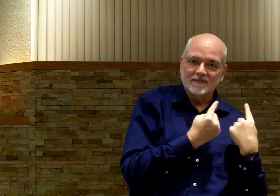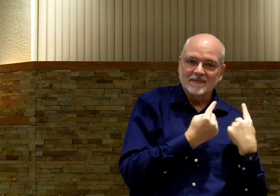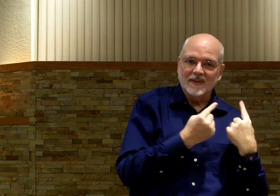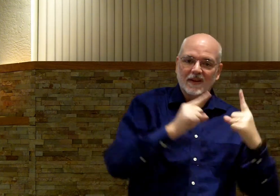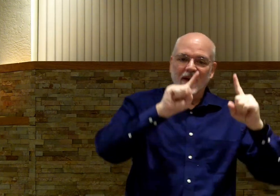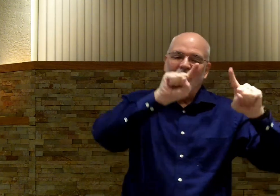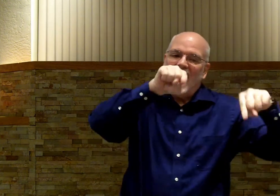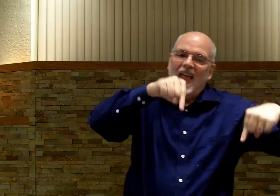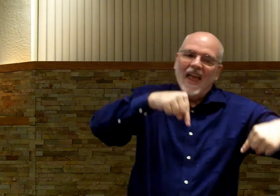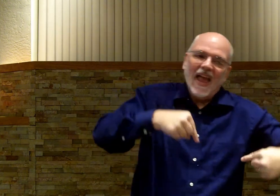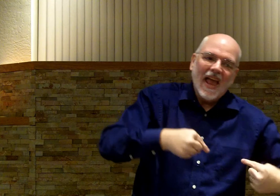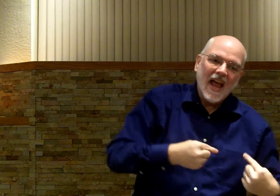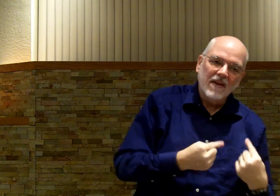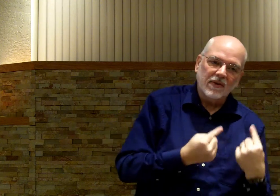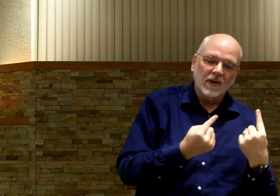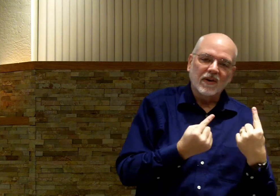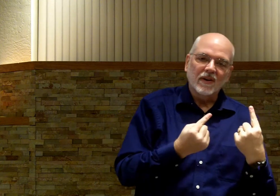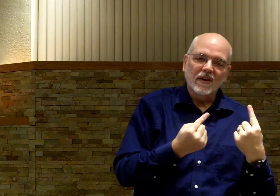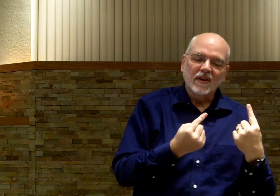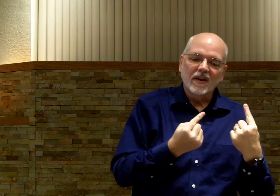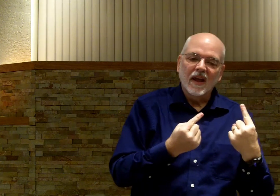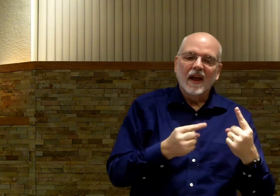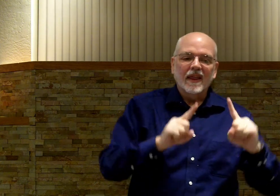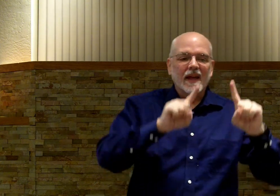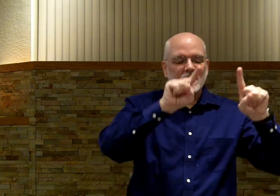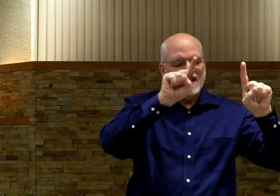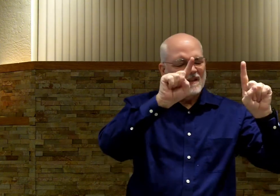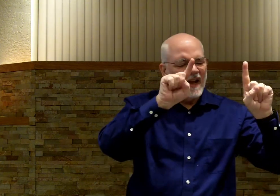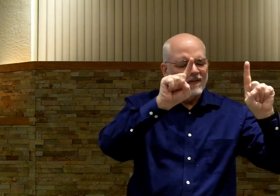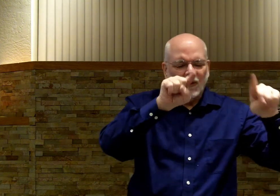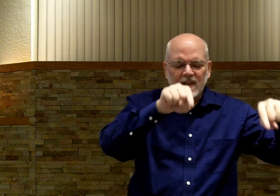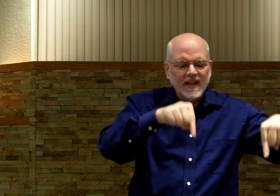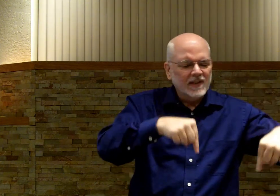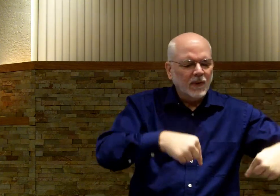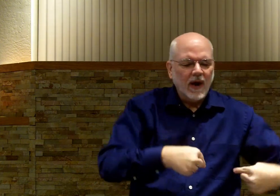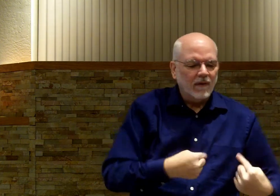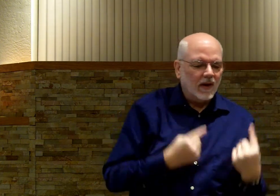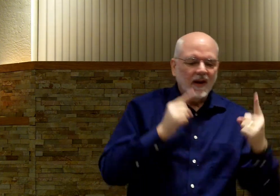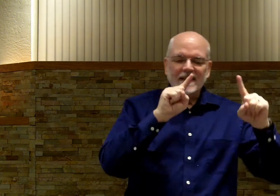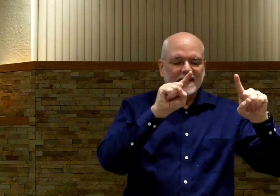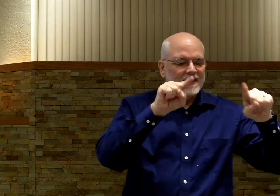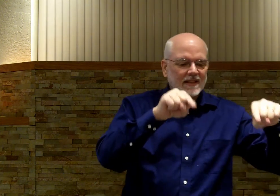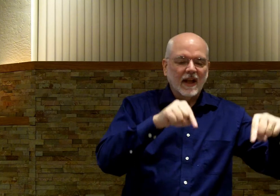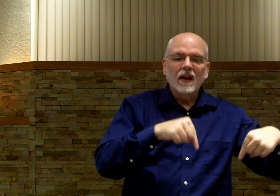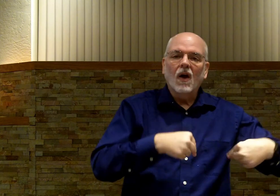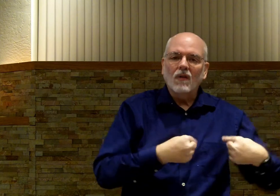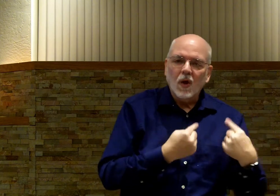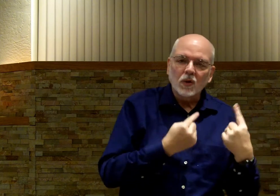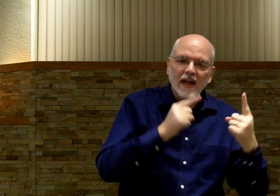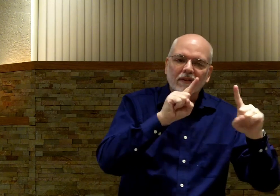Okay. Ever. That seems like for, since forever. Since, all those kind